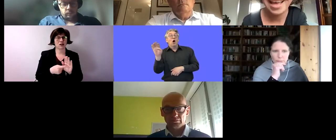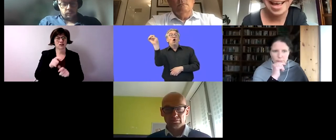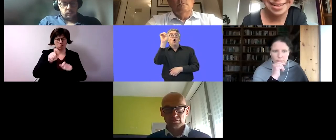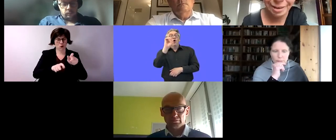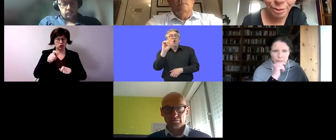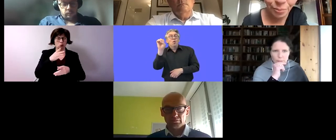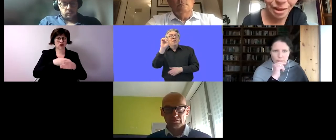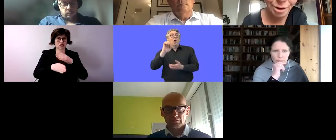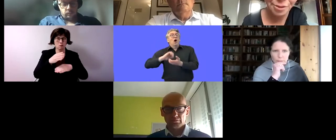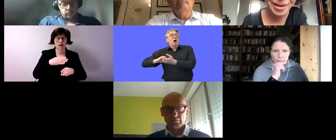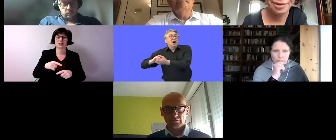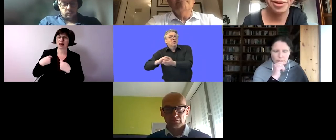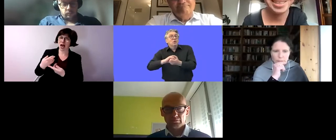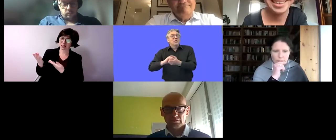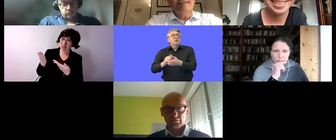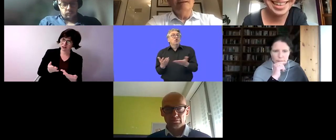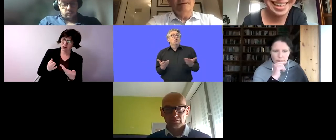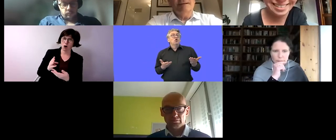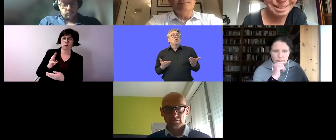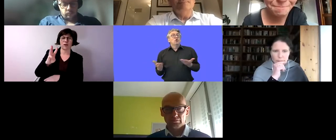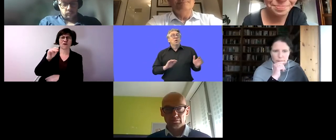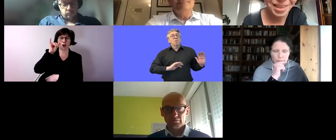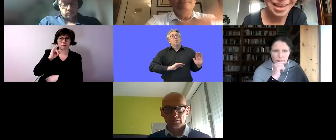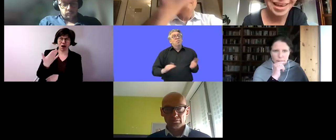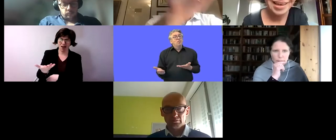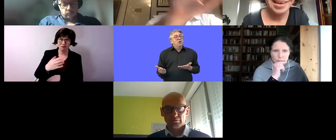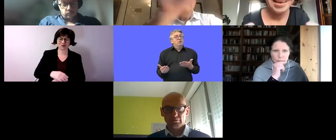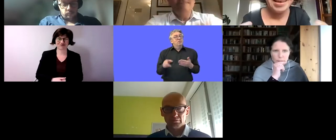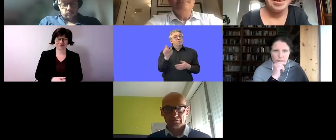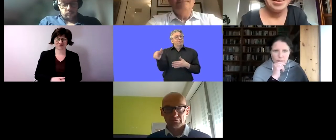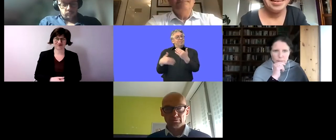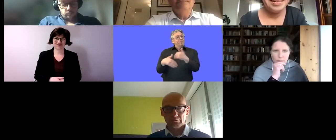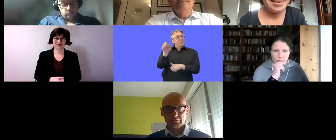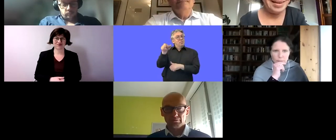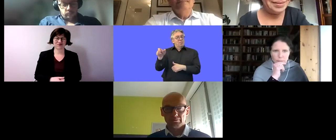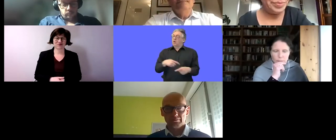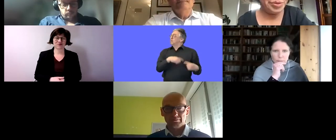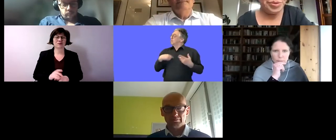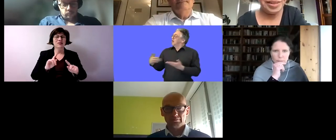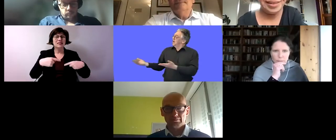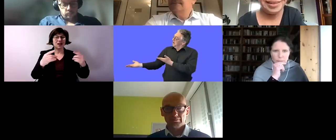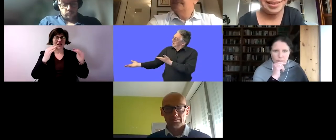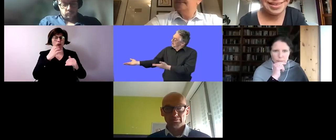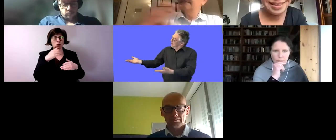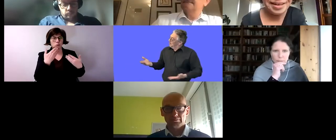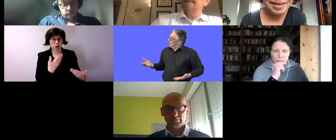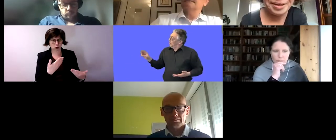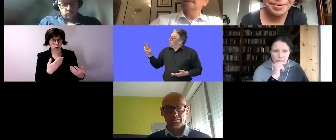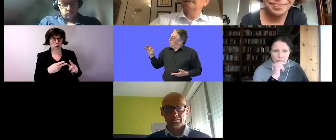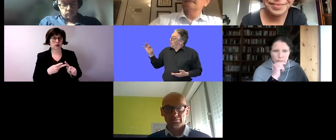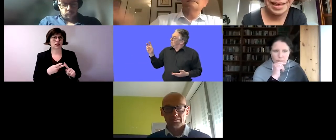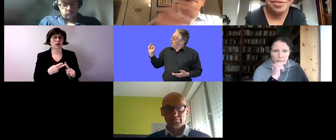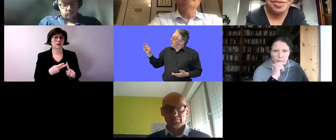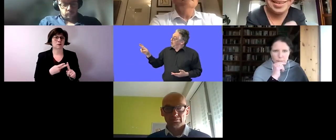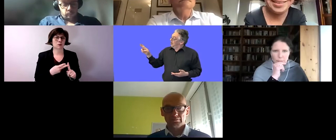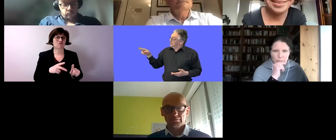of service providers for persons with disabilities a warm welcome to you mr wolfmeier i'm really glad you're with